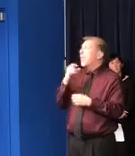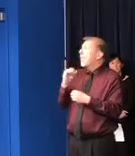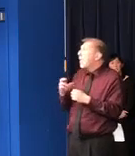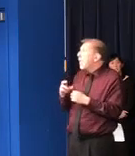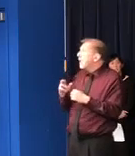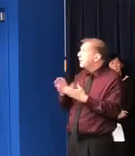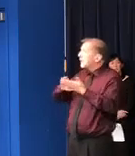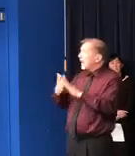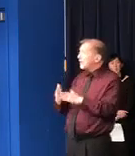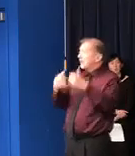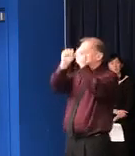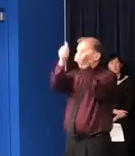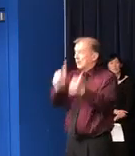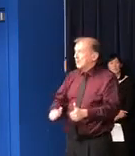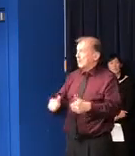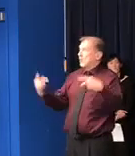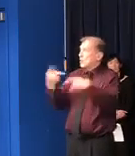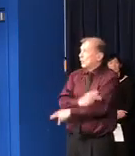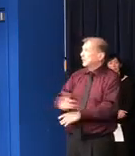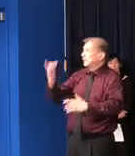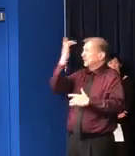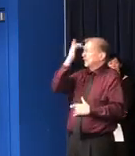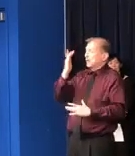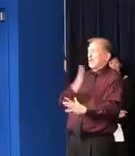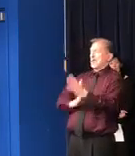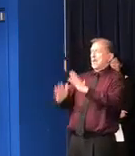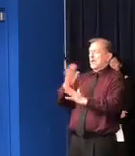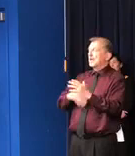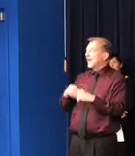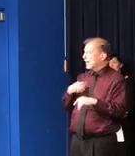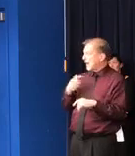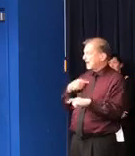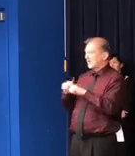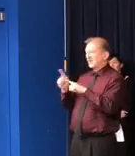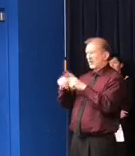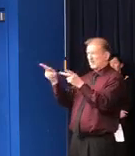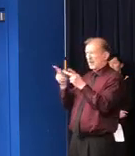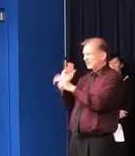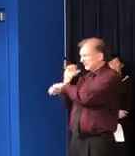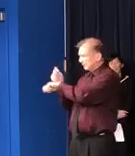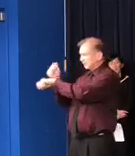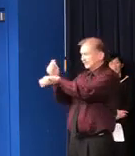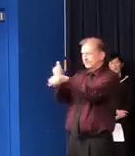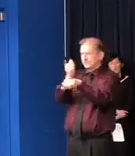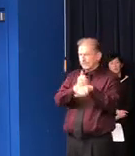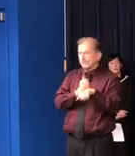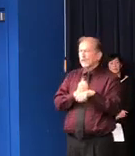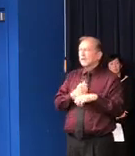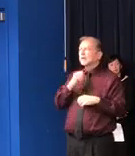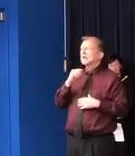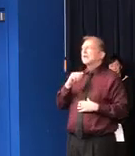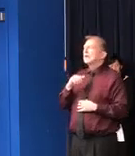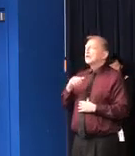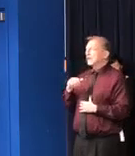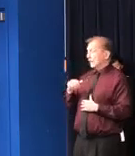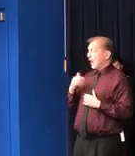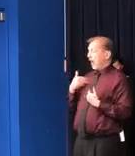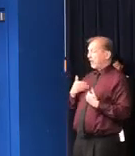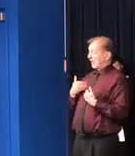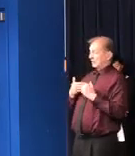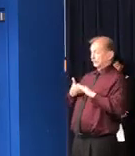And, you know, as you know, we're looking at alternate sites. We've got a lot of alternate sites that we're not just looking at, we're working on now.